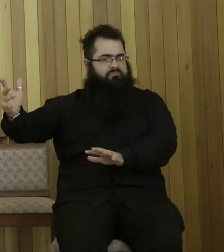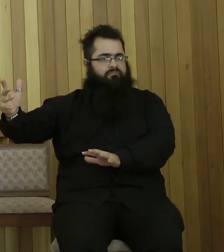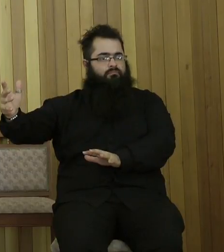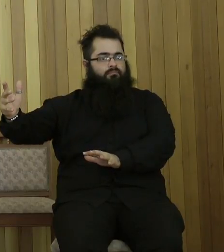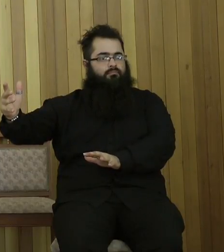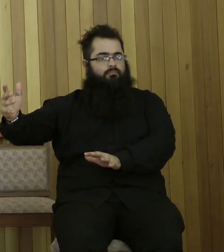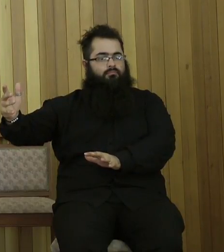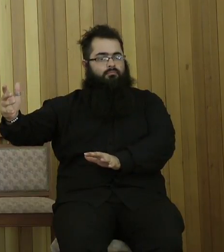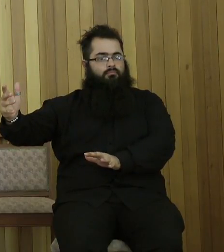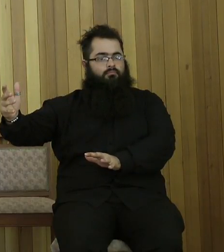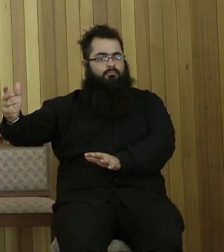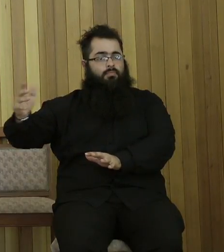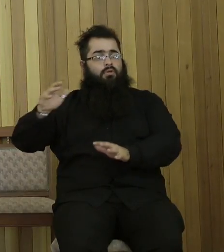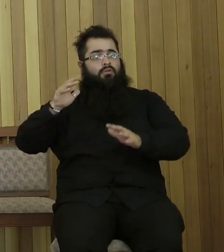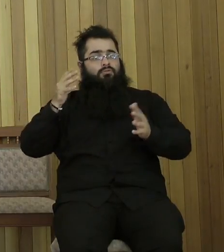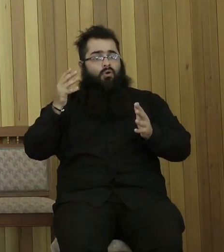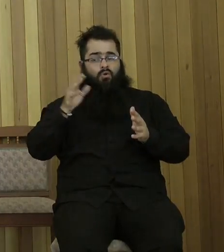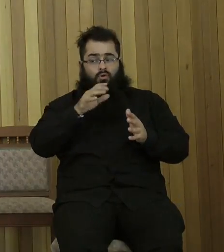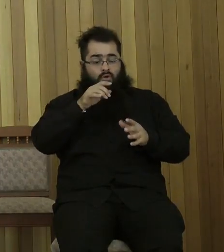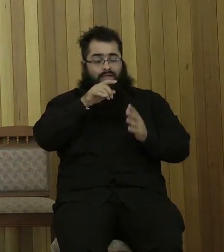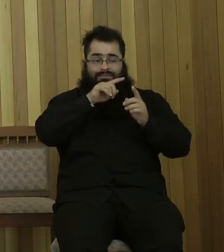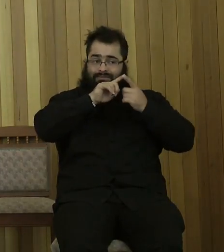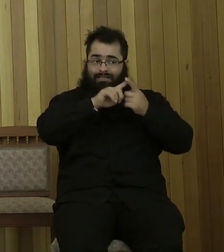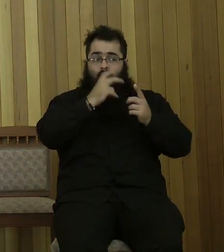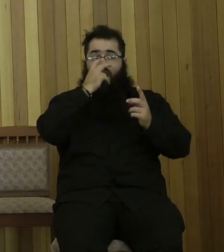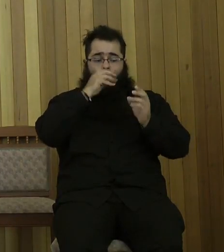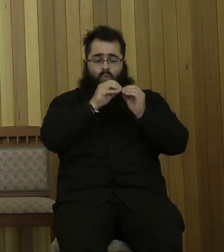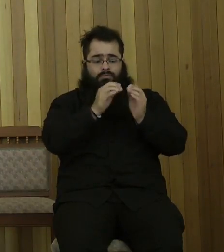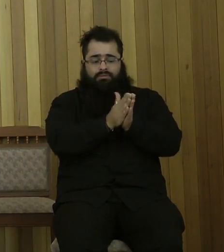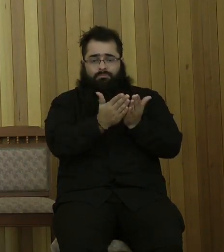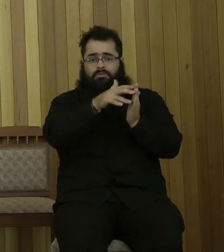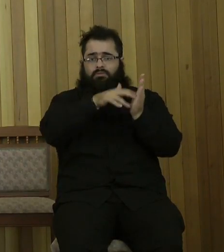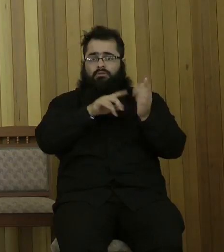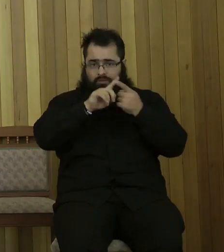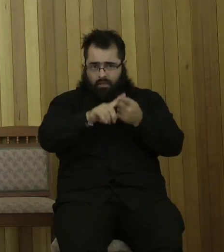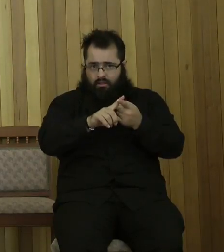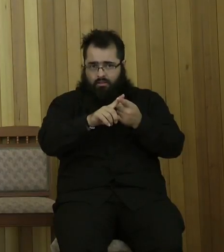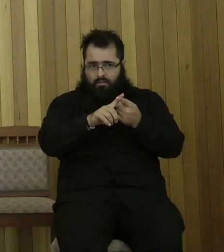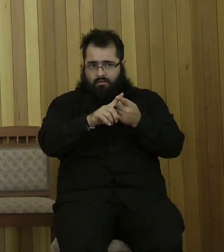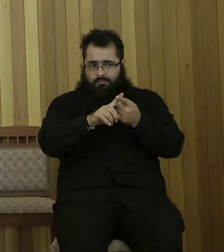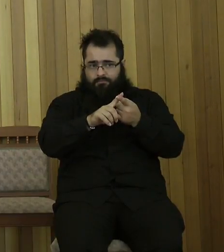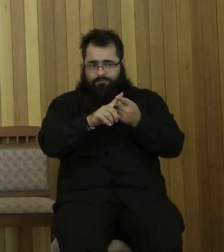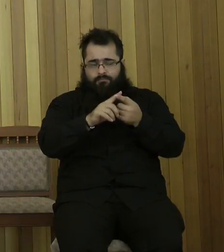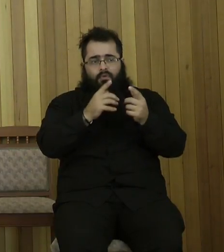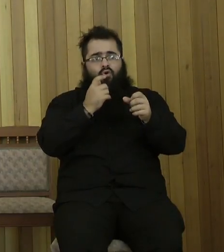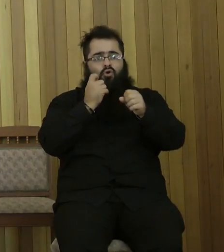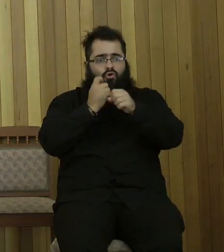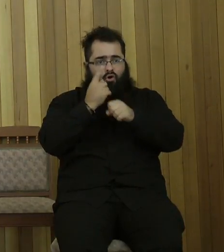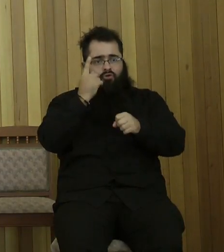not one thing that's from the New Testament here, this is our Old Testament God. God is a God of goodness.